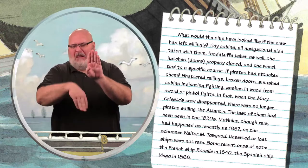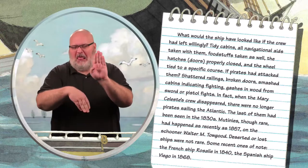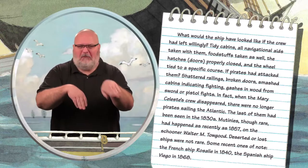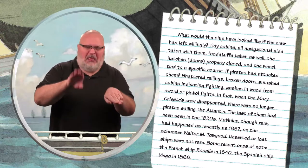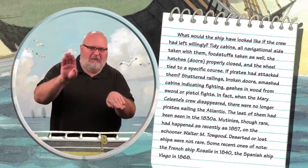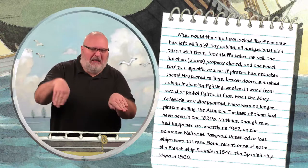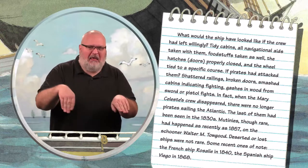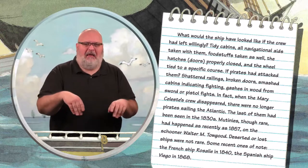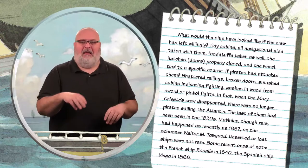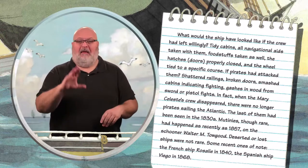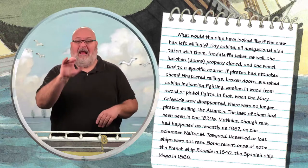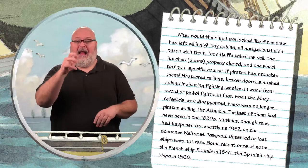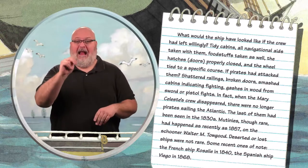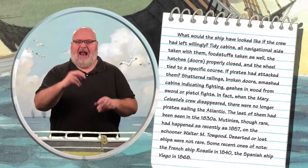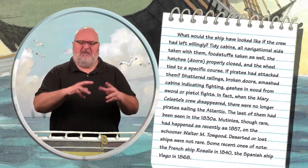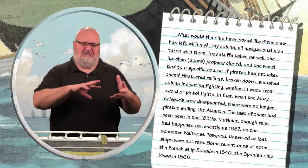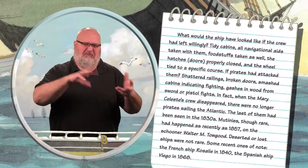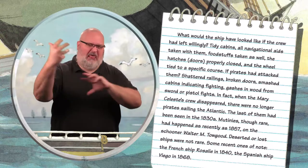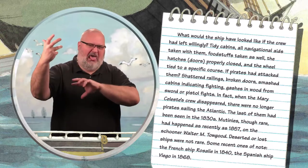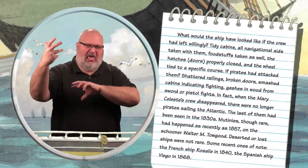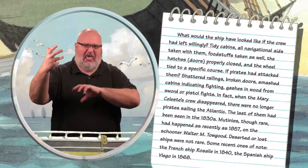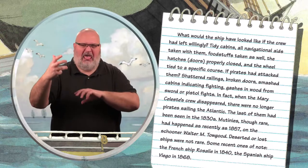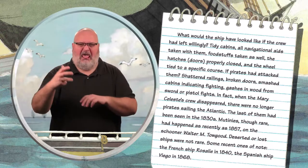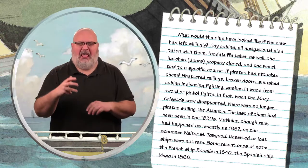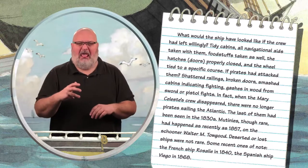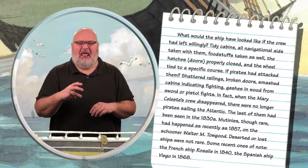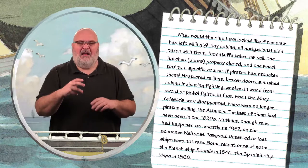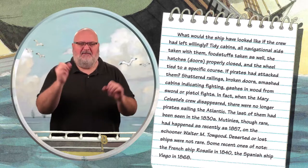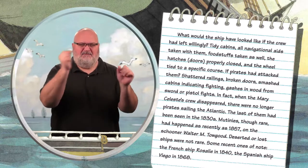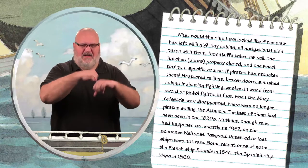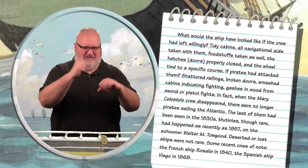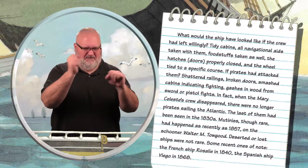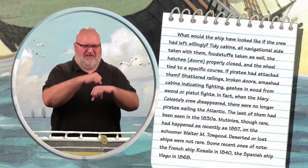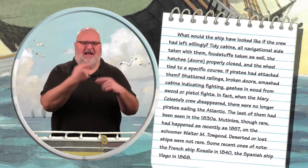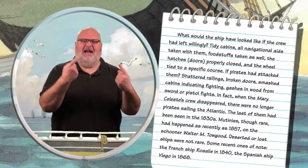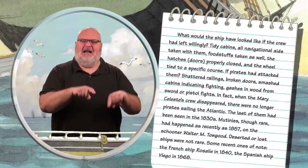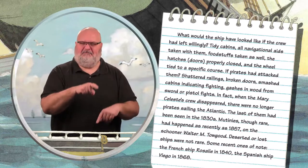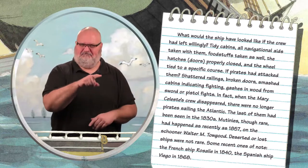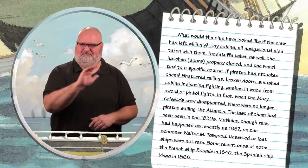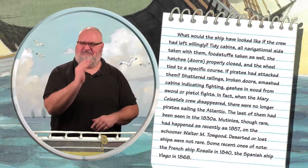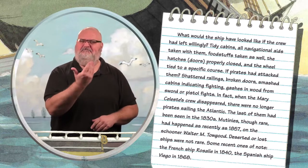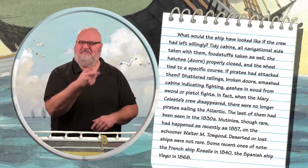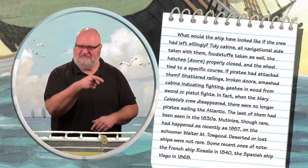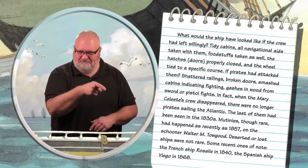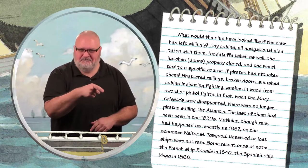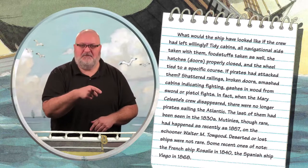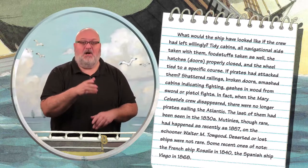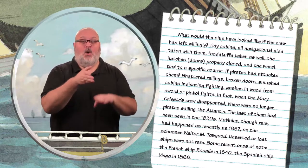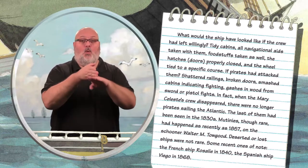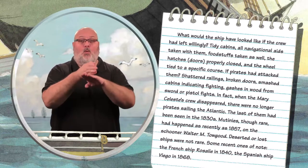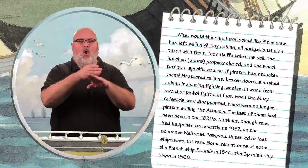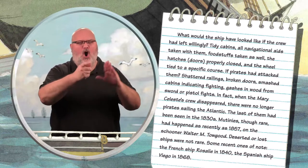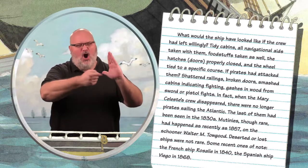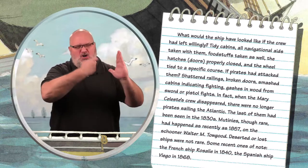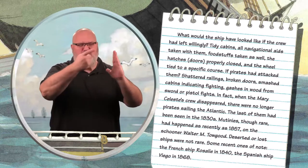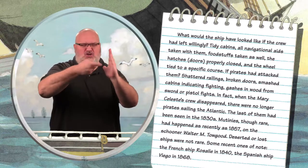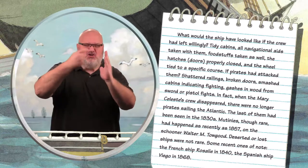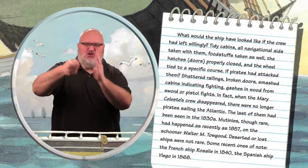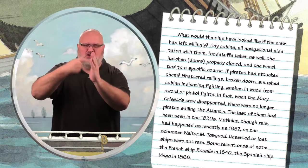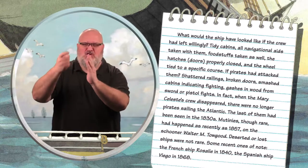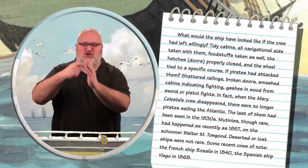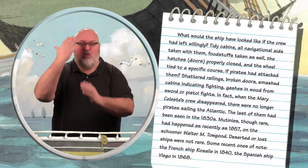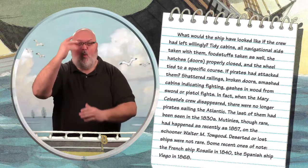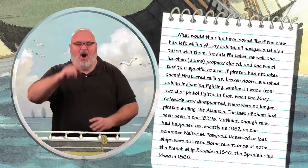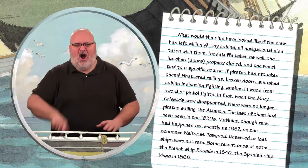Shattered railings, broken doors, smashed cabins indicating fighting, gashes in wood from sword or pistol fights.